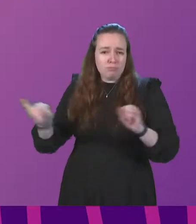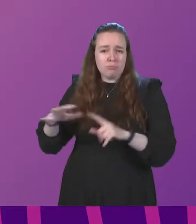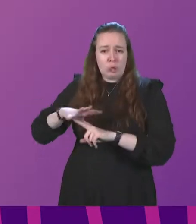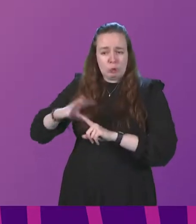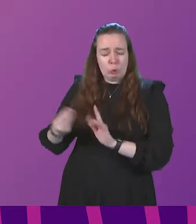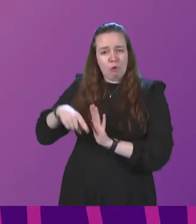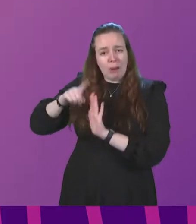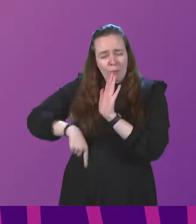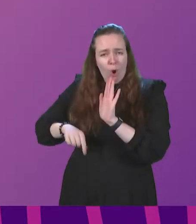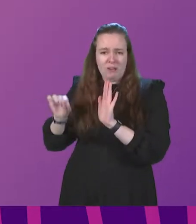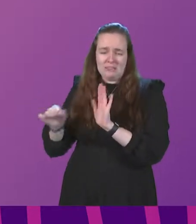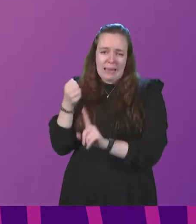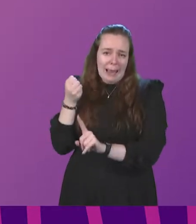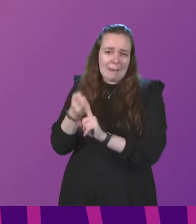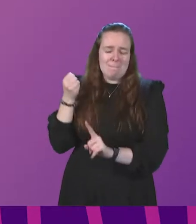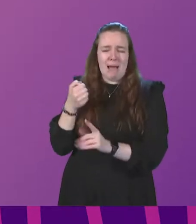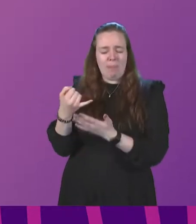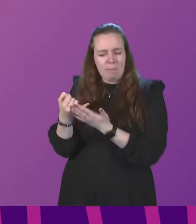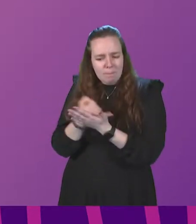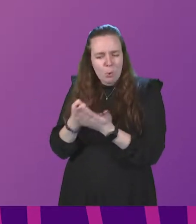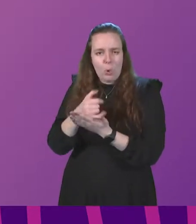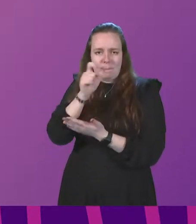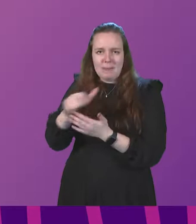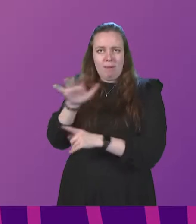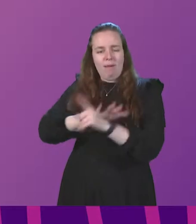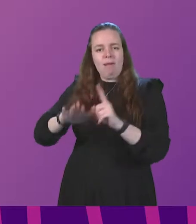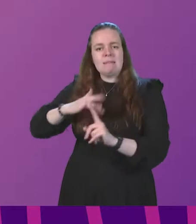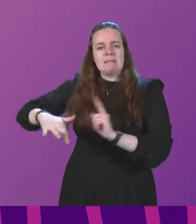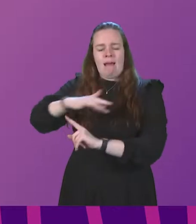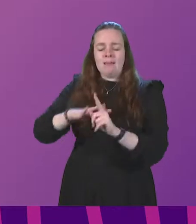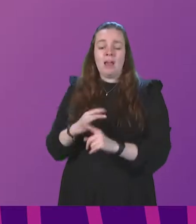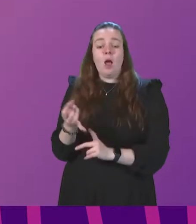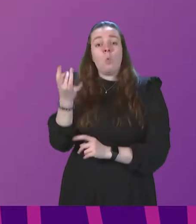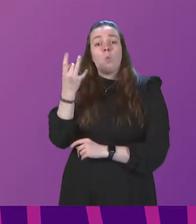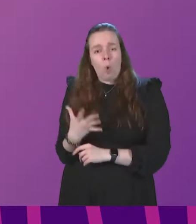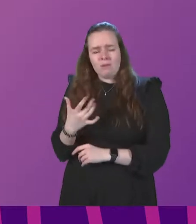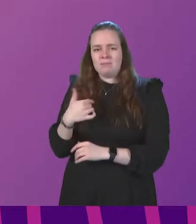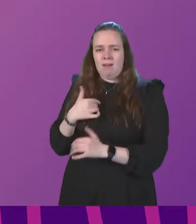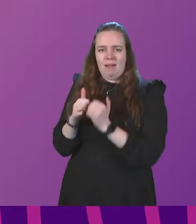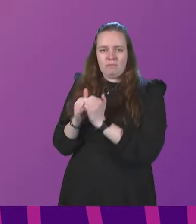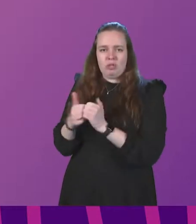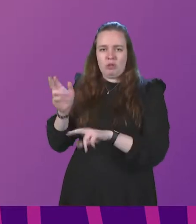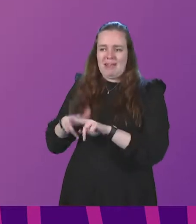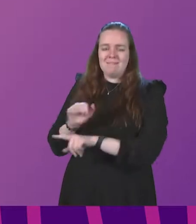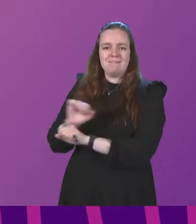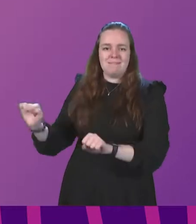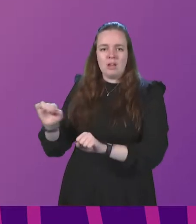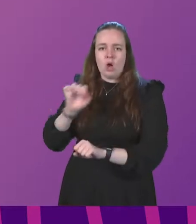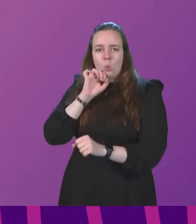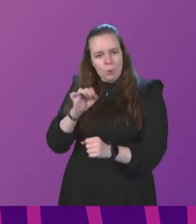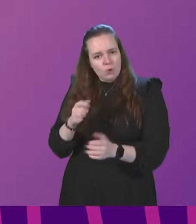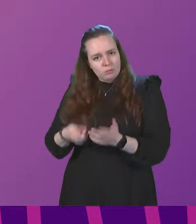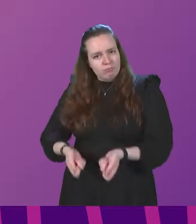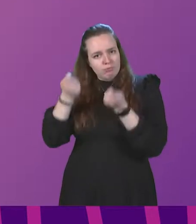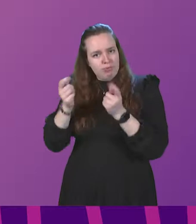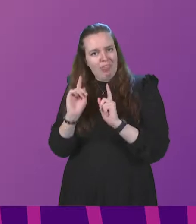policies that impact on the poorest people in our society. And just once, I would appreciate it if these benches would highlight that issue.